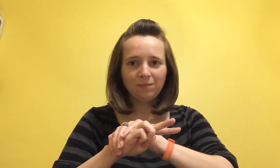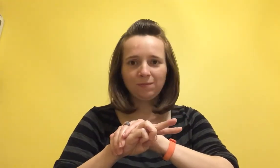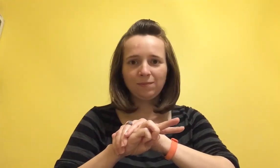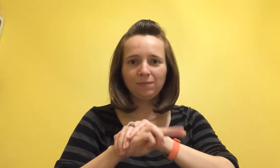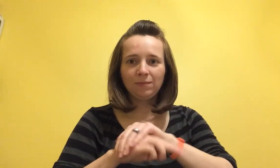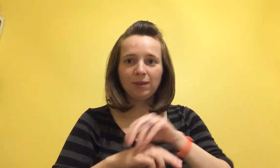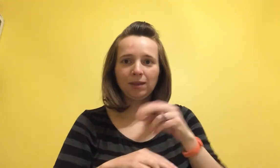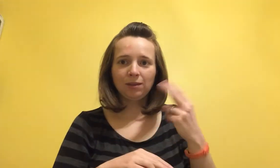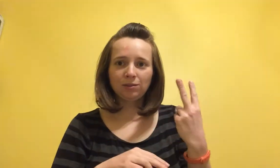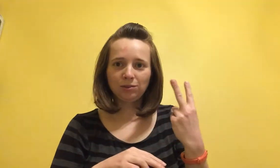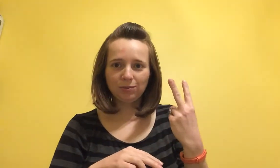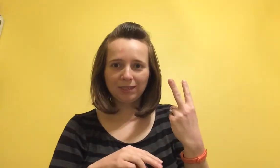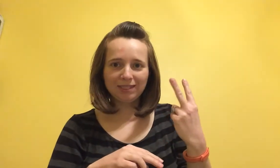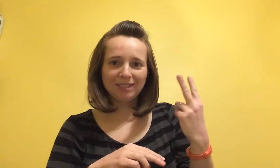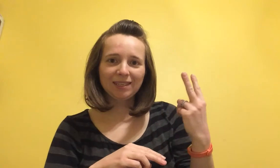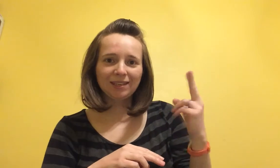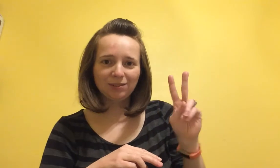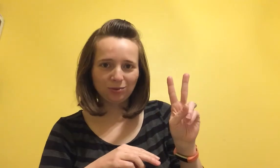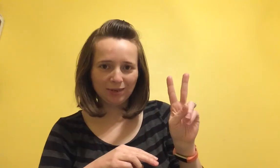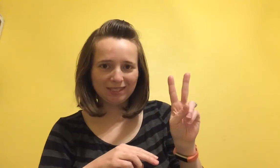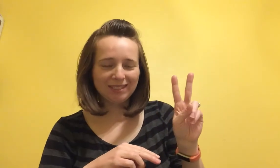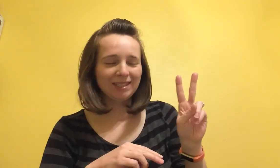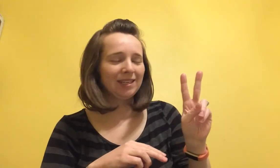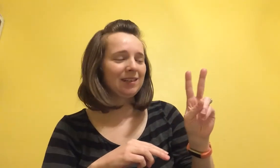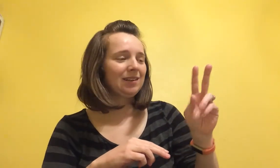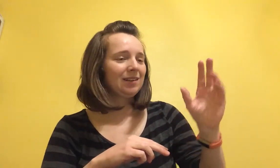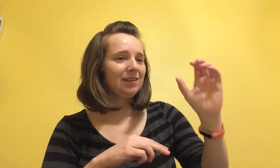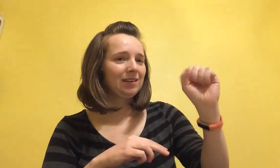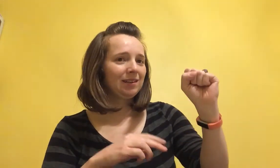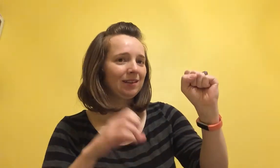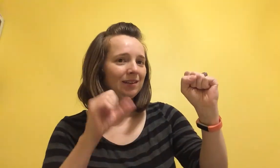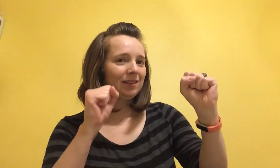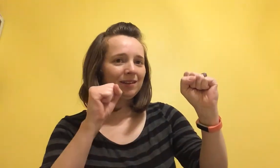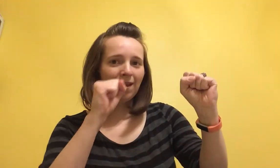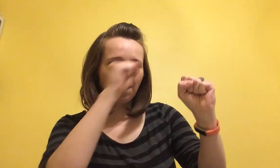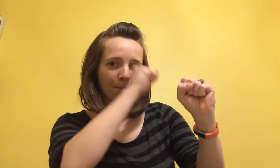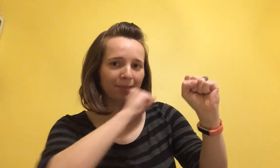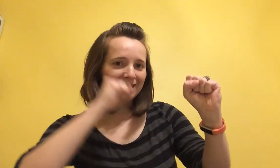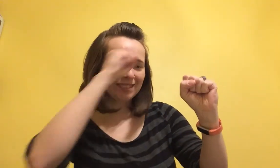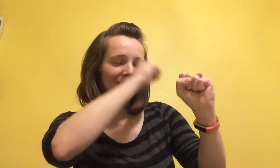two ways to sign mosquito